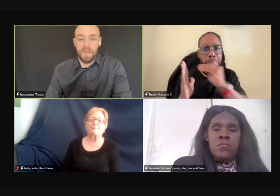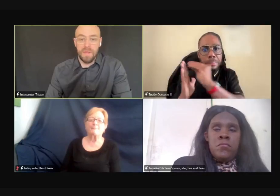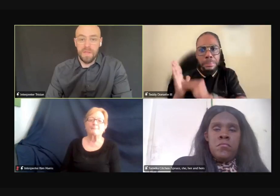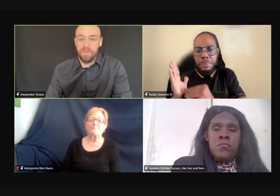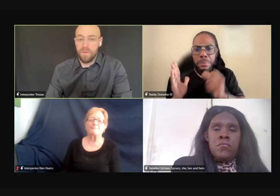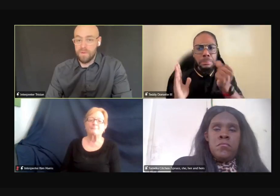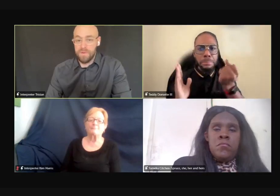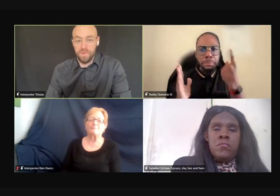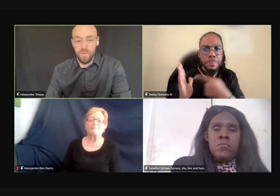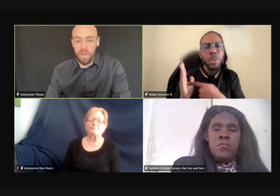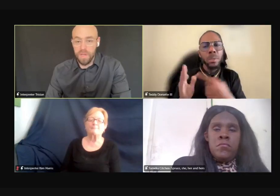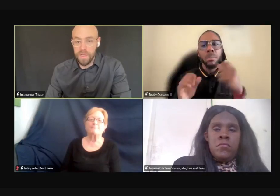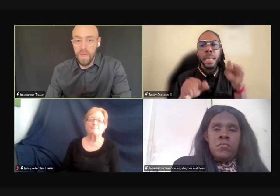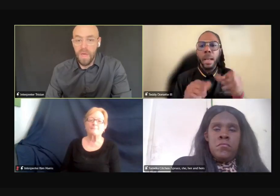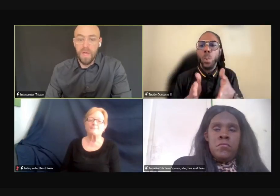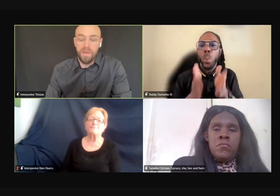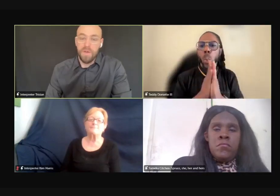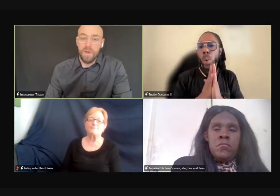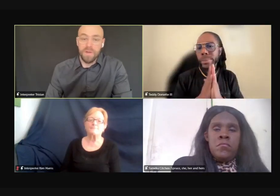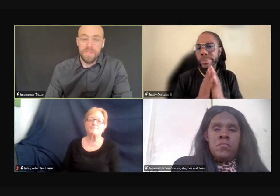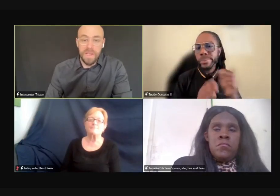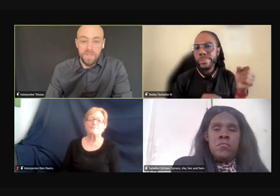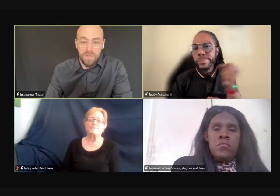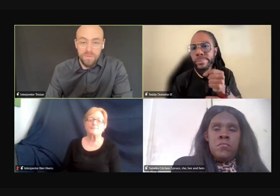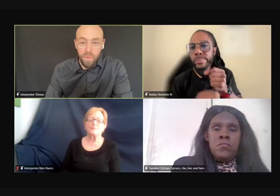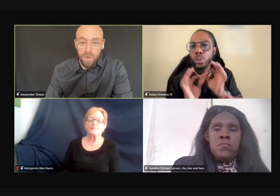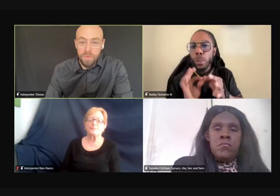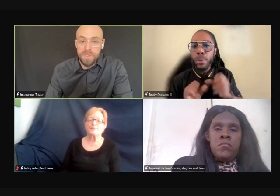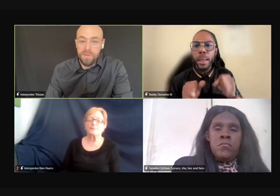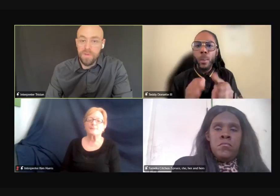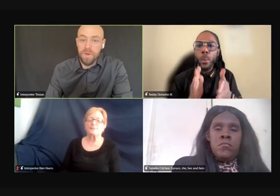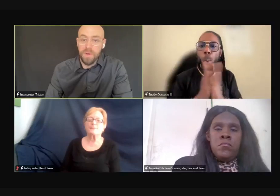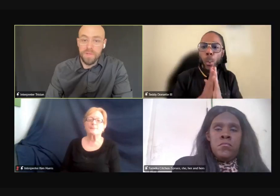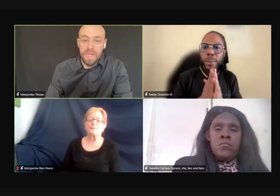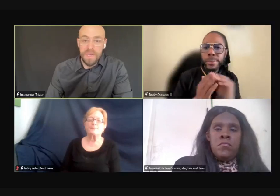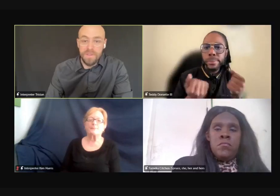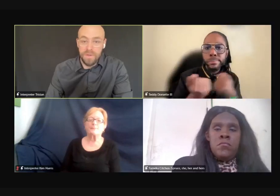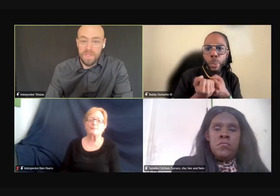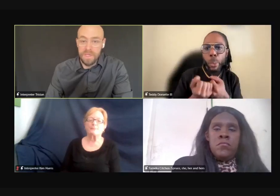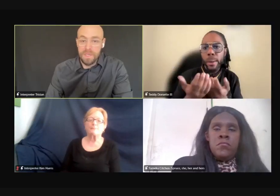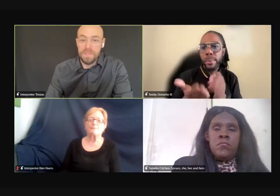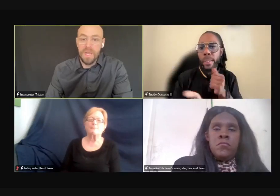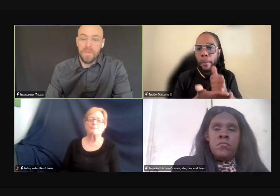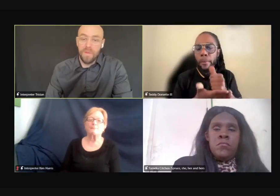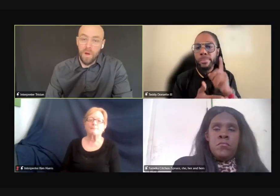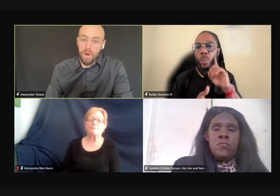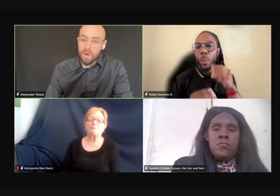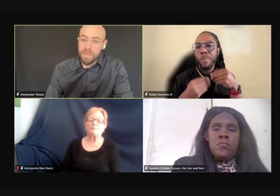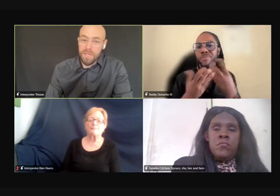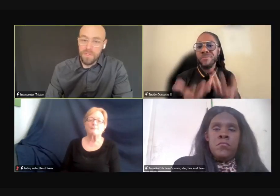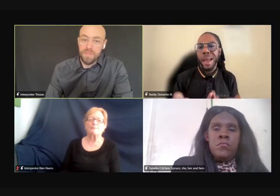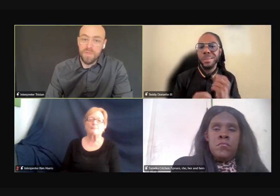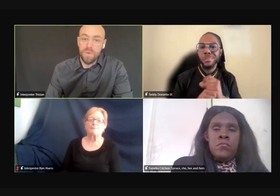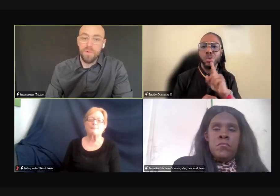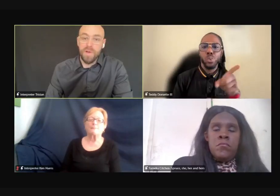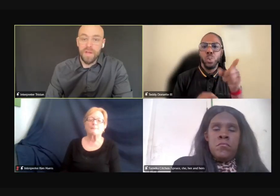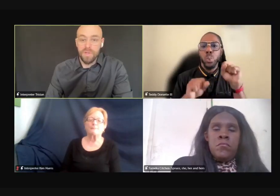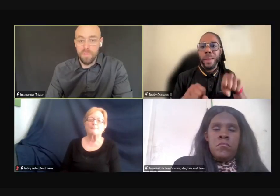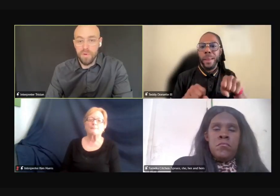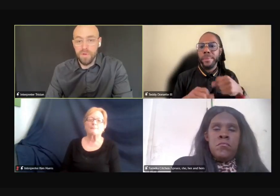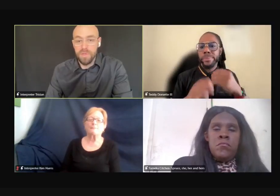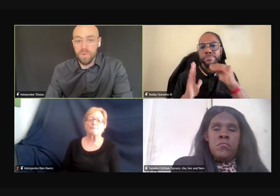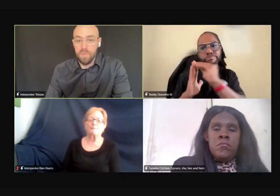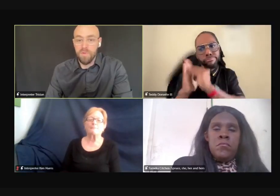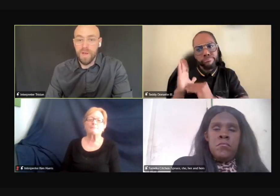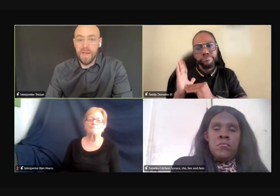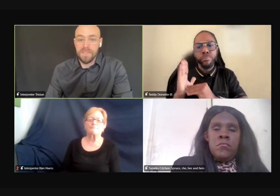document anything if, if you're struggling, if you don't understand certain forms, if you don't understand certain things. There are organizations who will provide